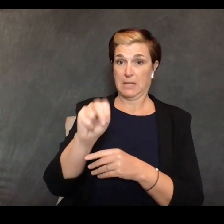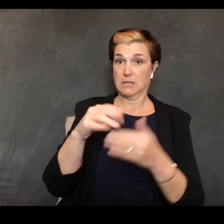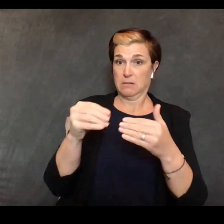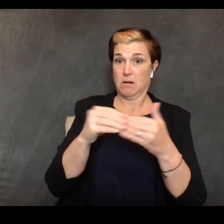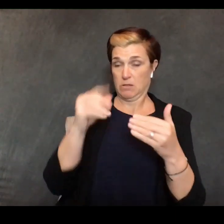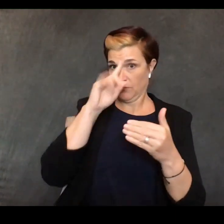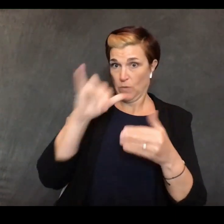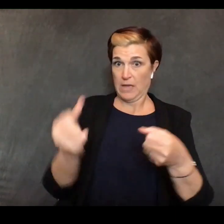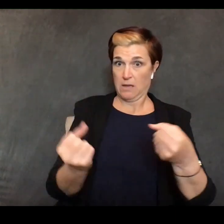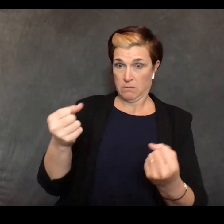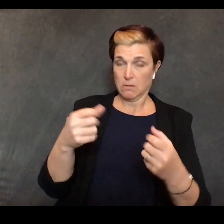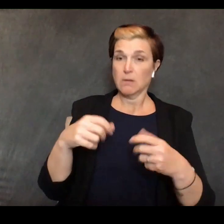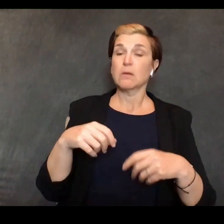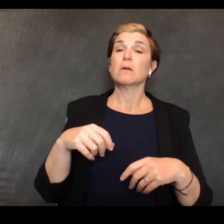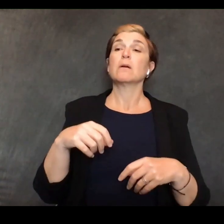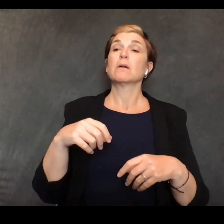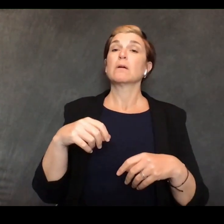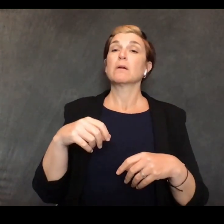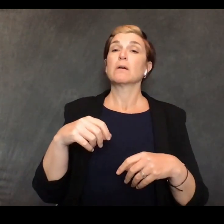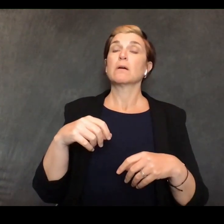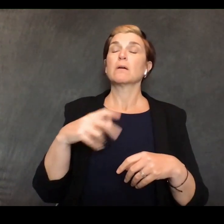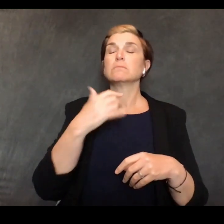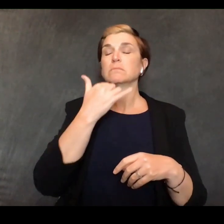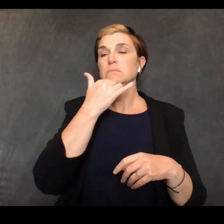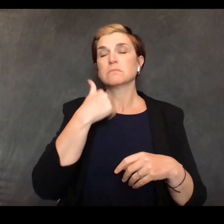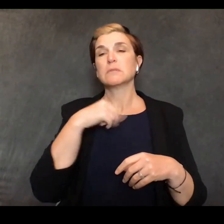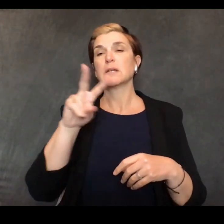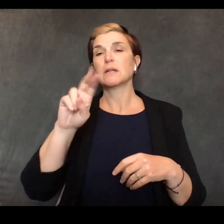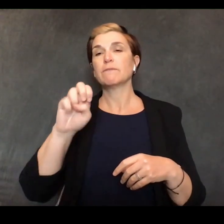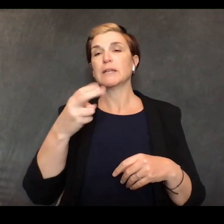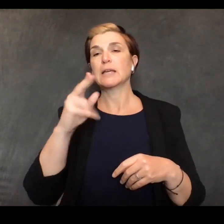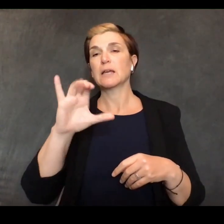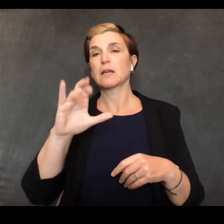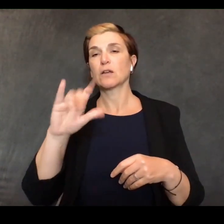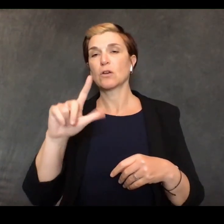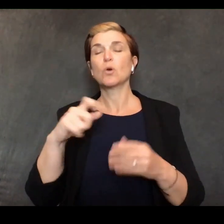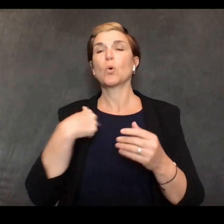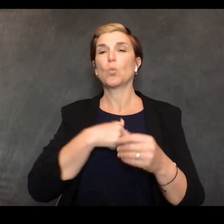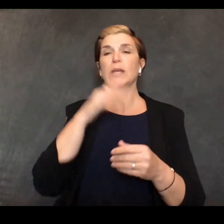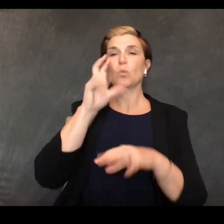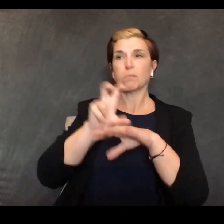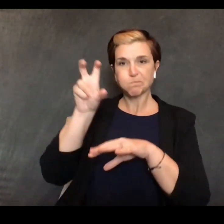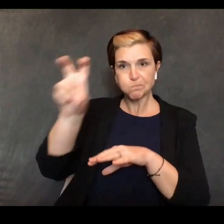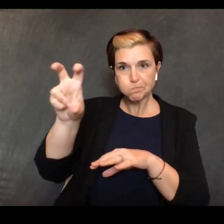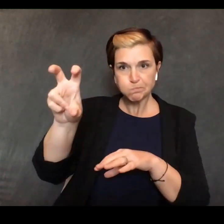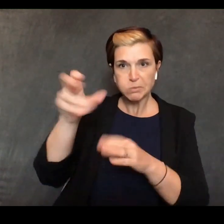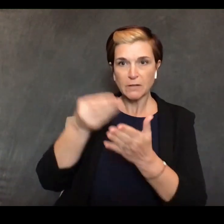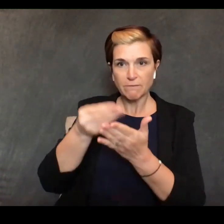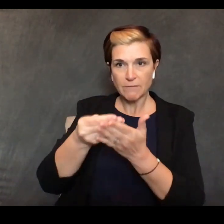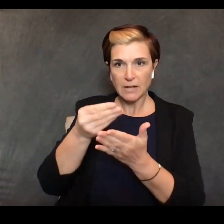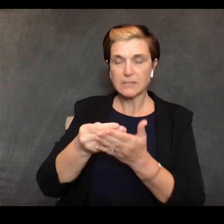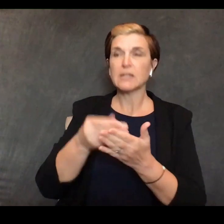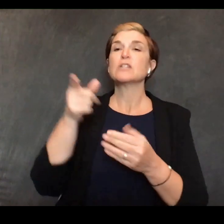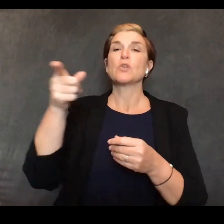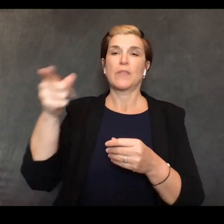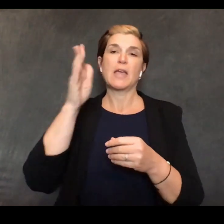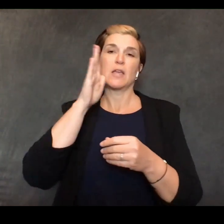enable the fed to guarantee the purchase of a1 p1 commercial paper going forward that is a